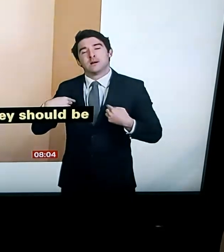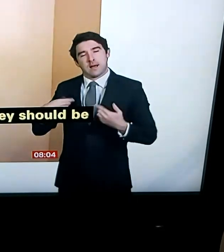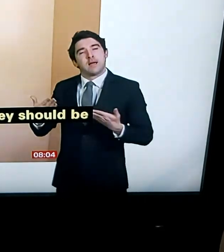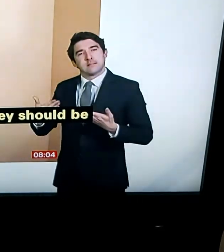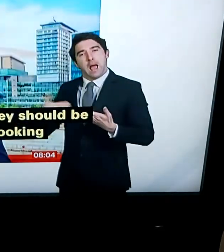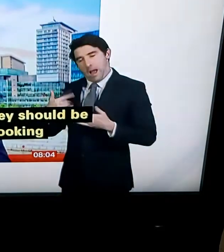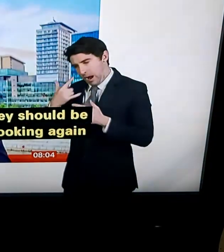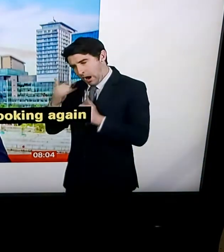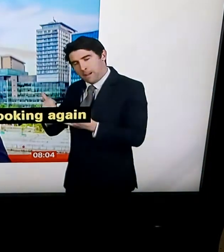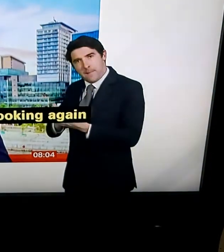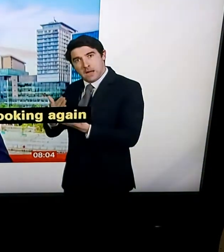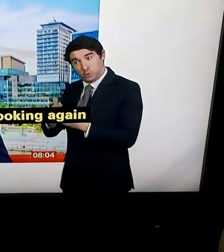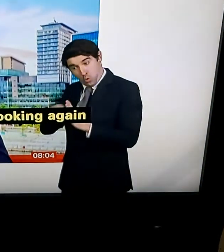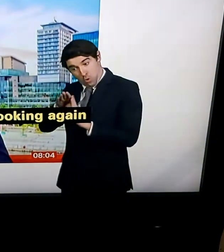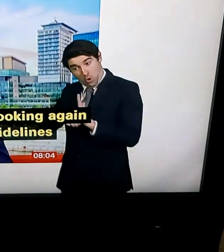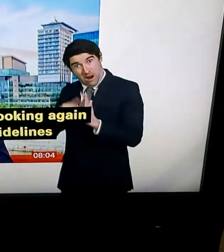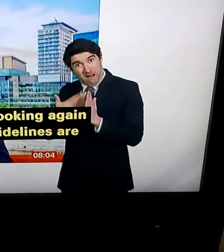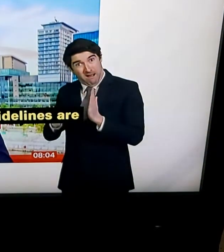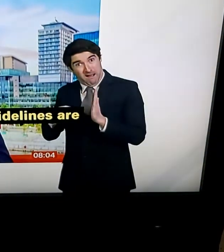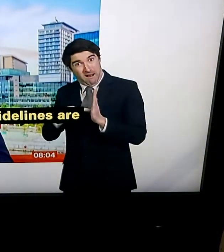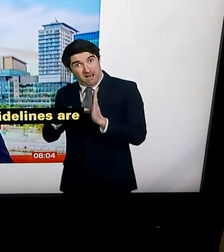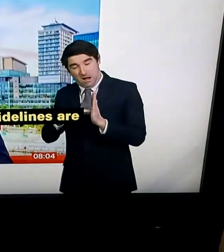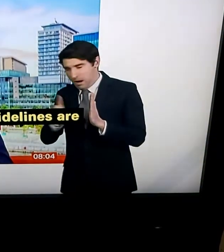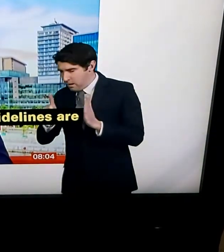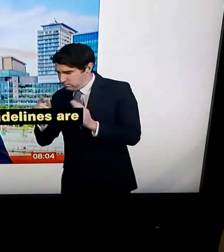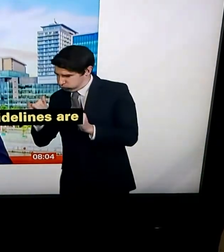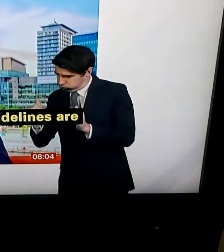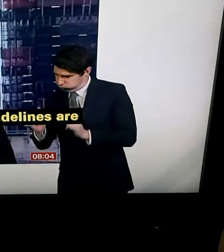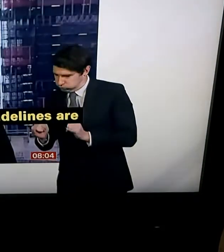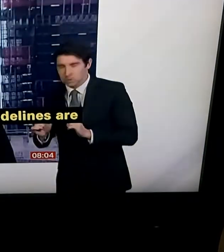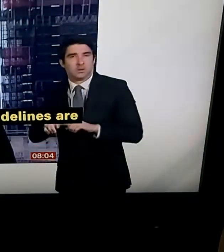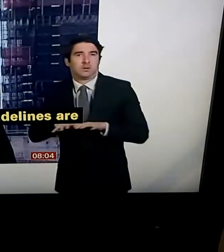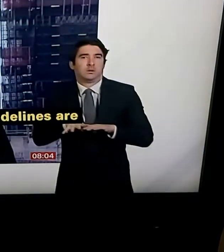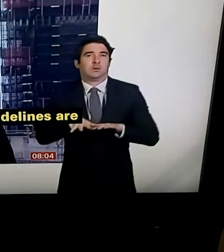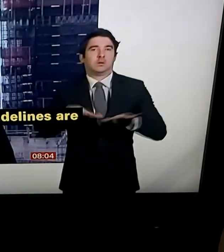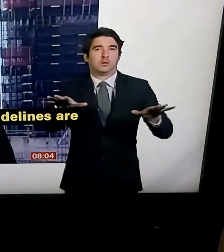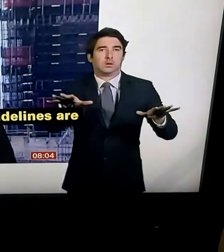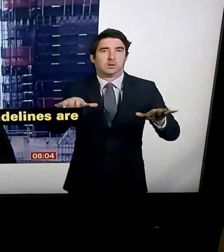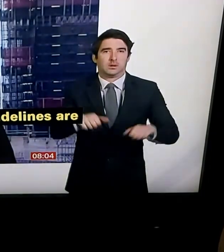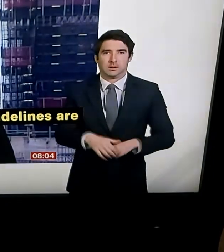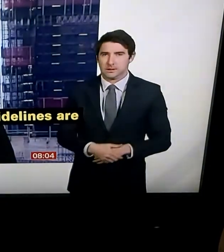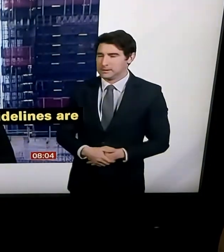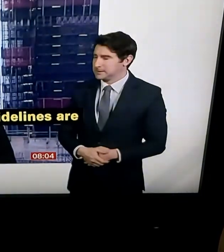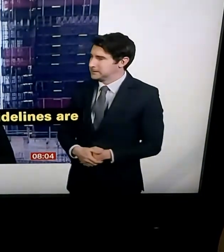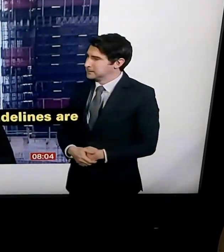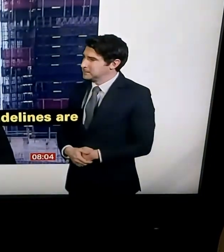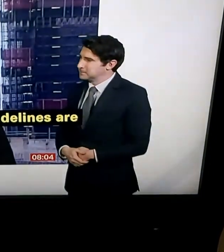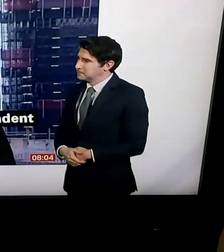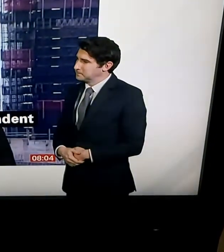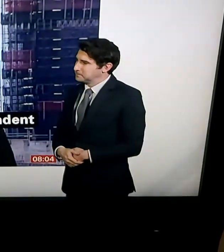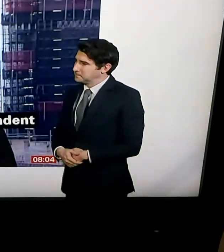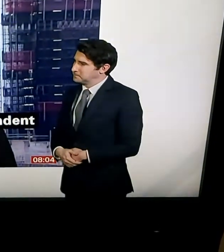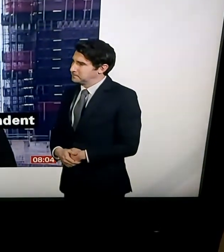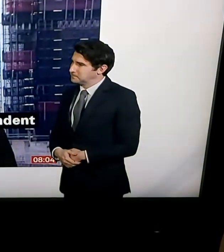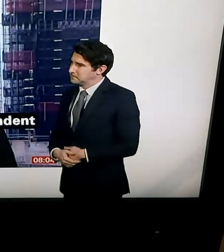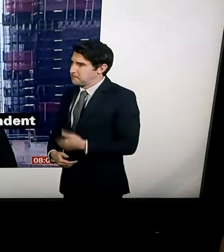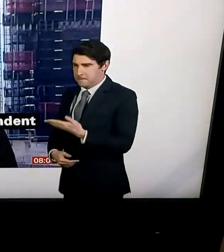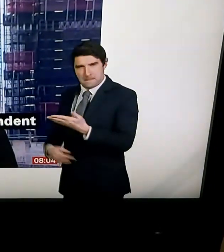enough. Well, our political correspondent, Jessica Parker, is in Westminster for us now. I was listening to that as well a little bit earlier on, speaking to the care